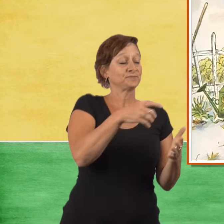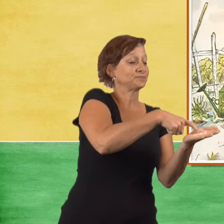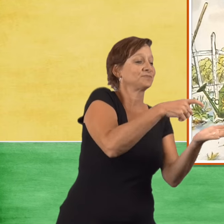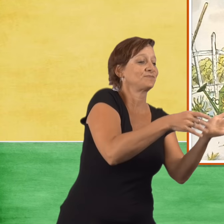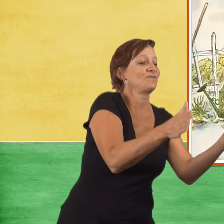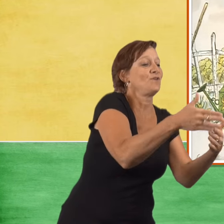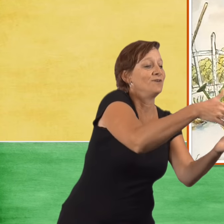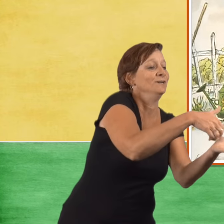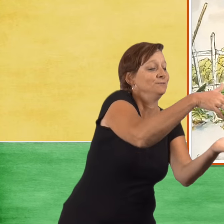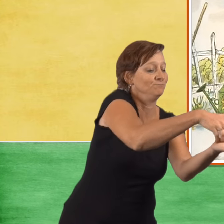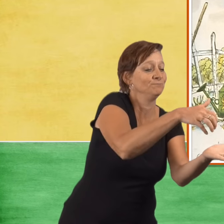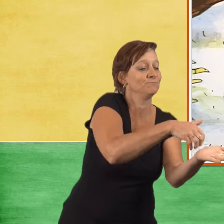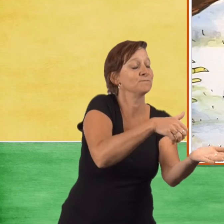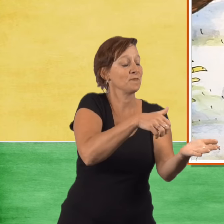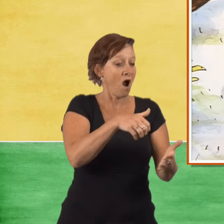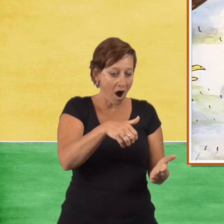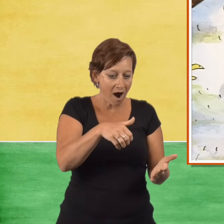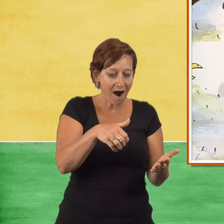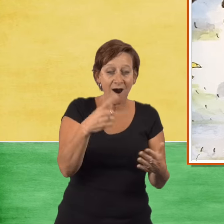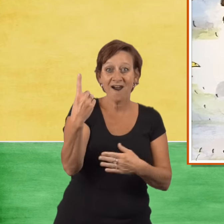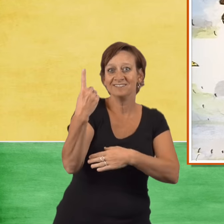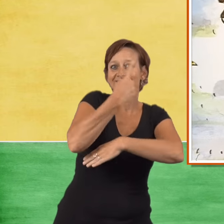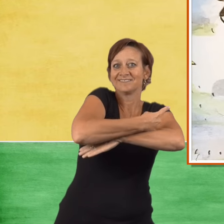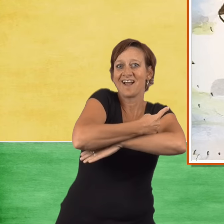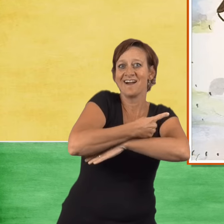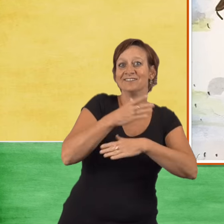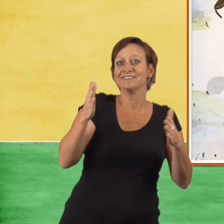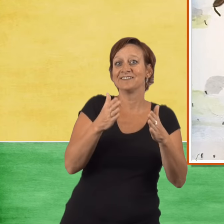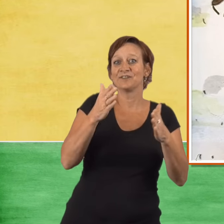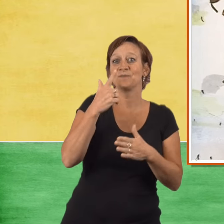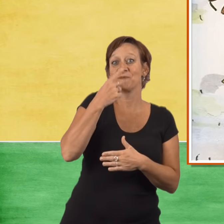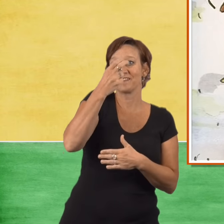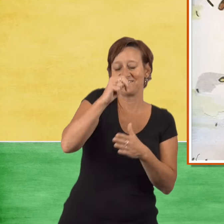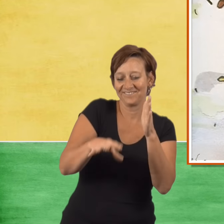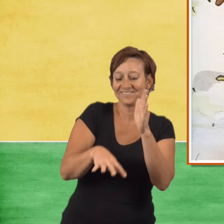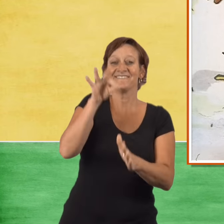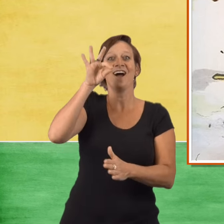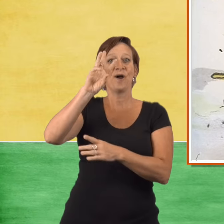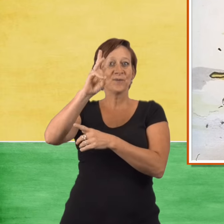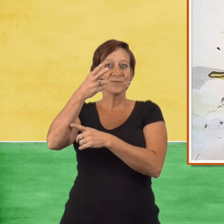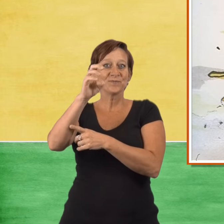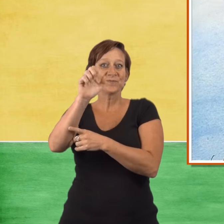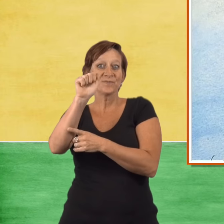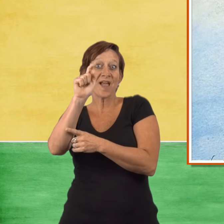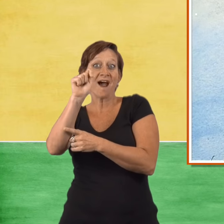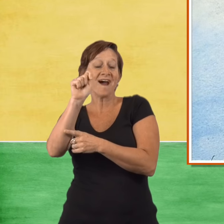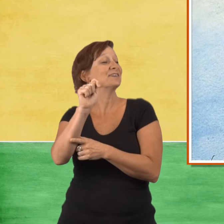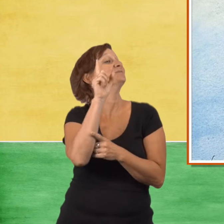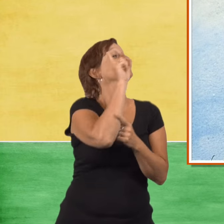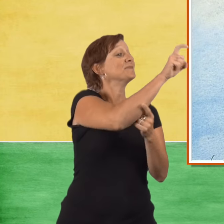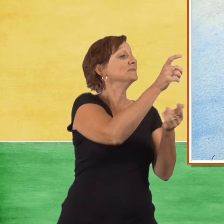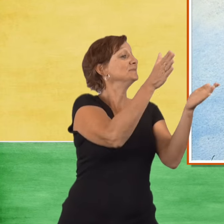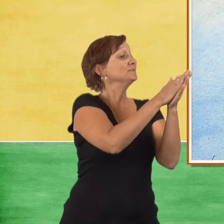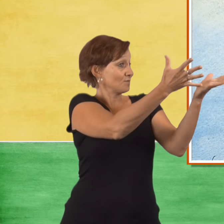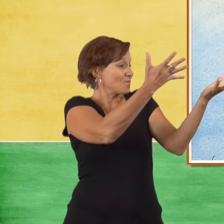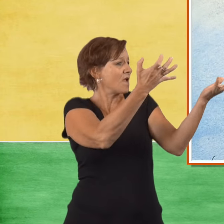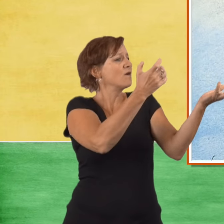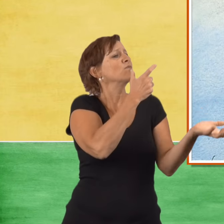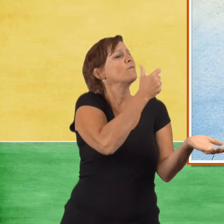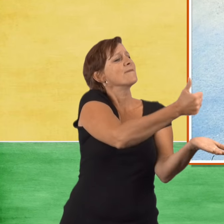when she was hoeing the garden, she found some grains of wheat. Who will plant this wheat? cried the little